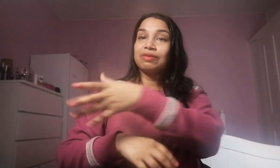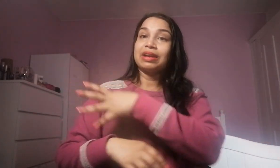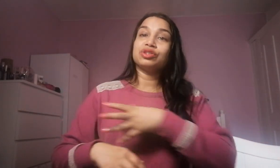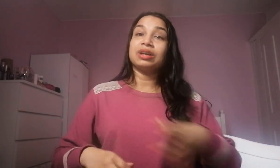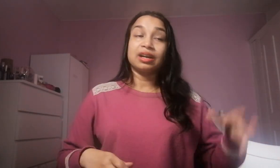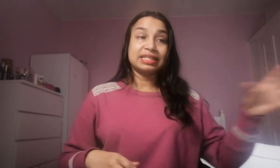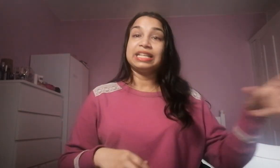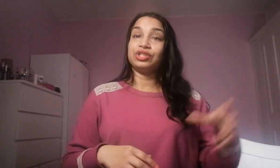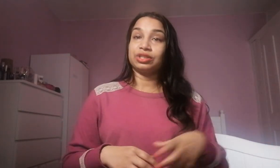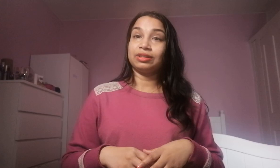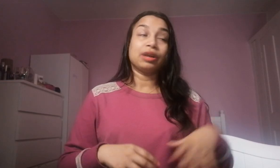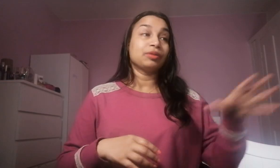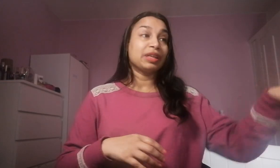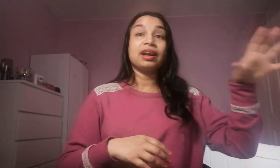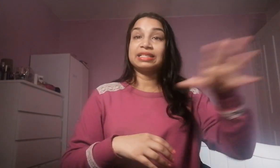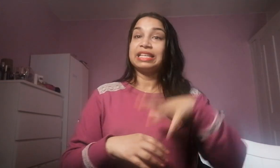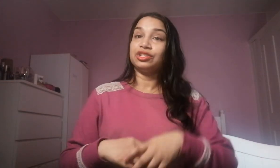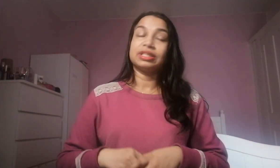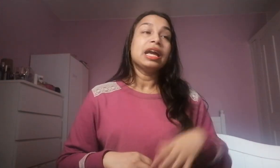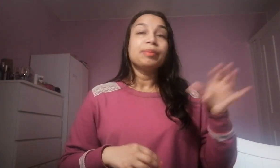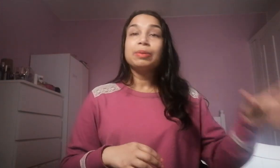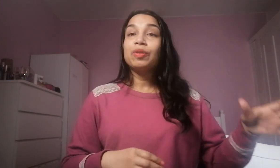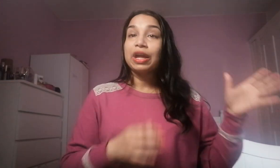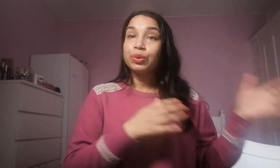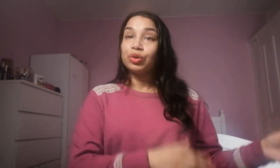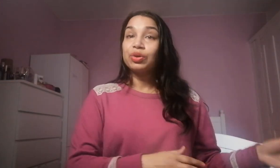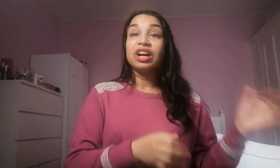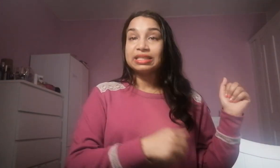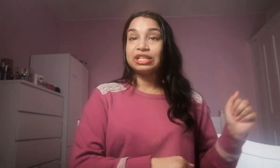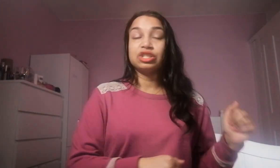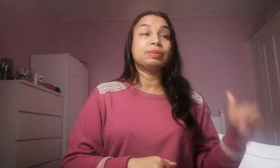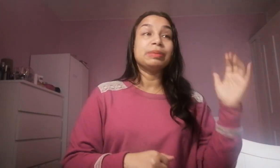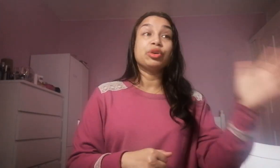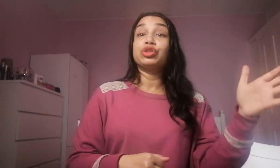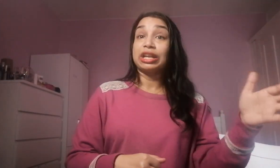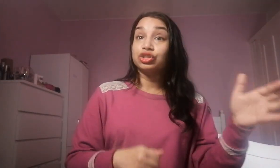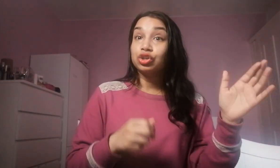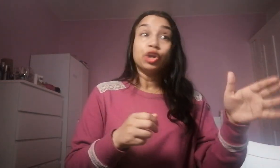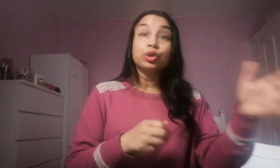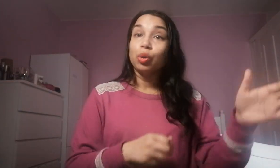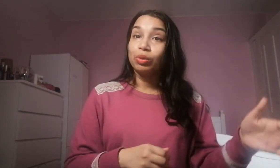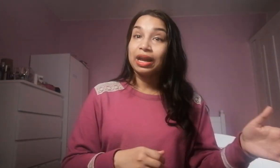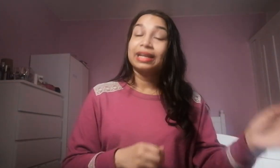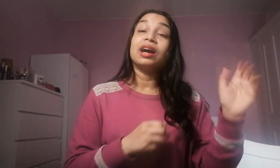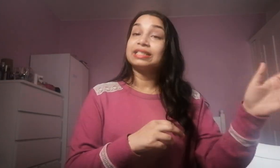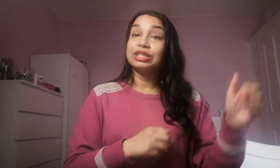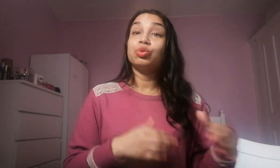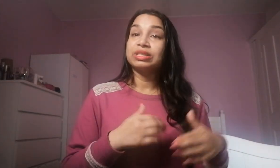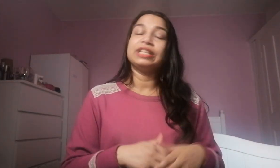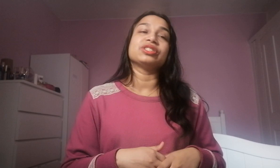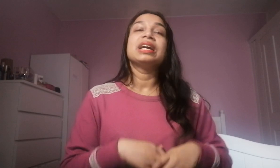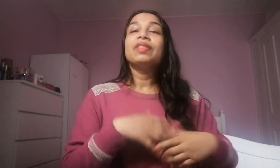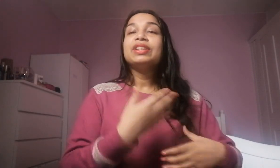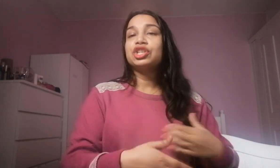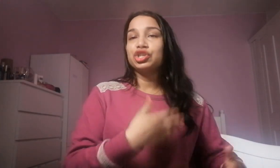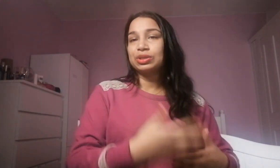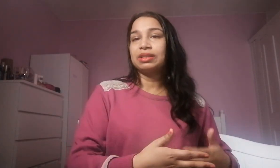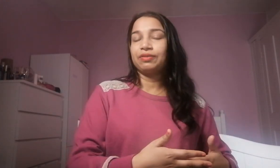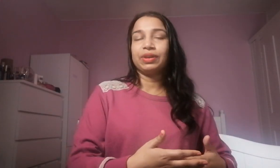around you are teachers okay they are teachers people that I know you are teachers people that you don't like our team or teachers they're teaching you something